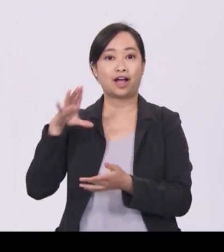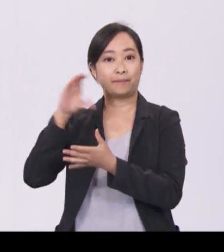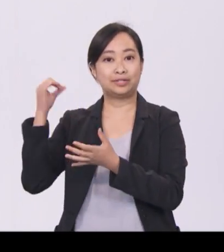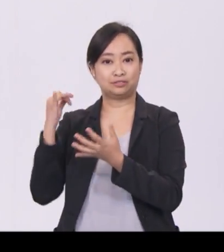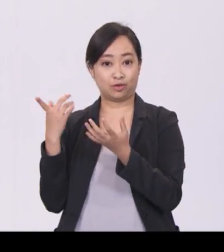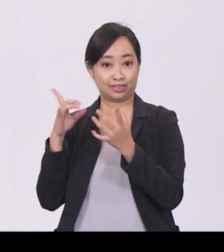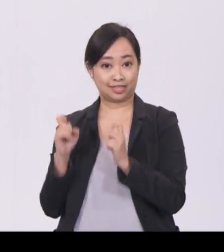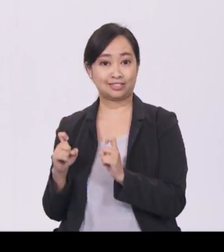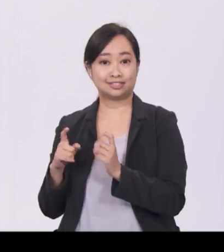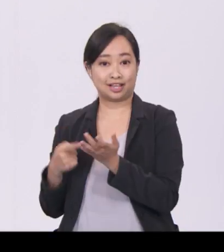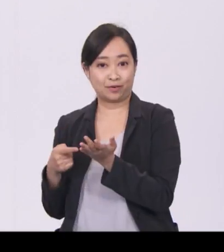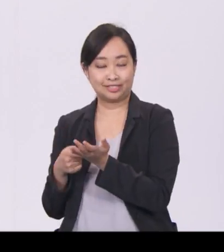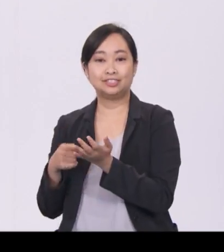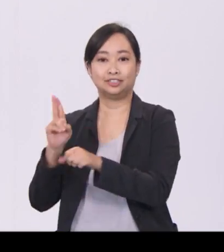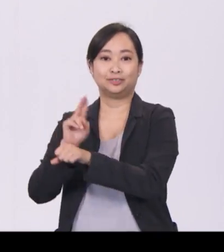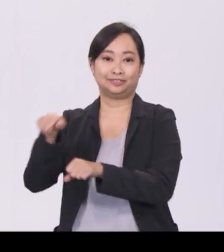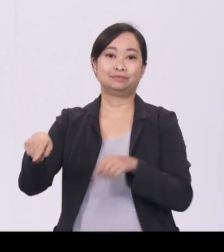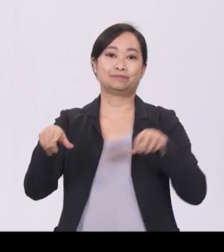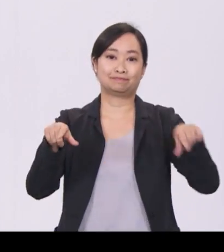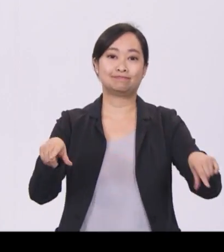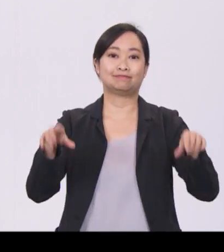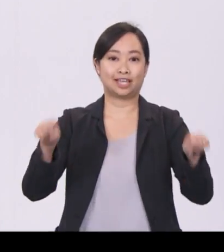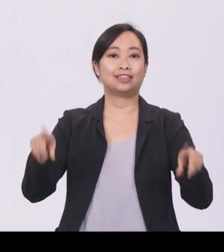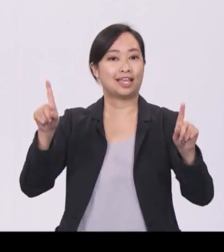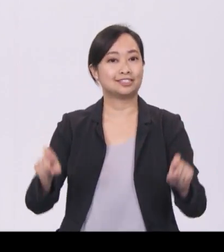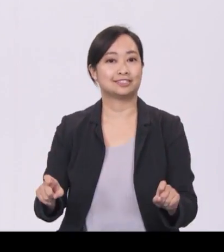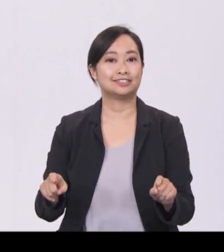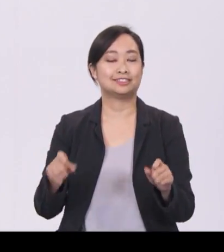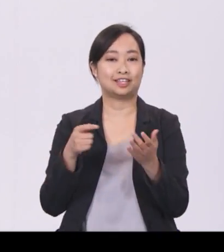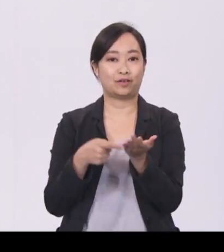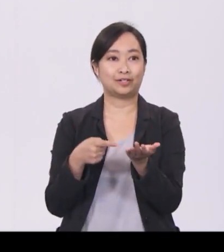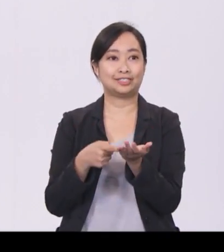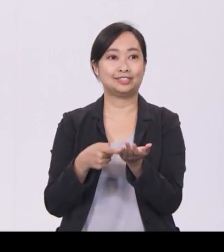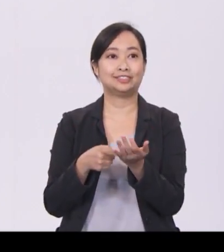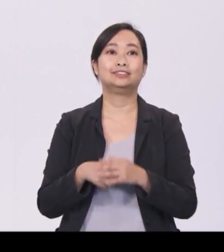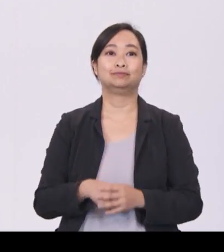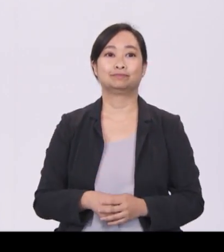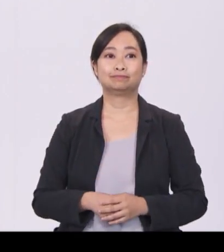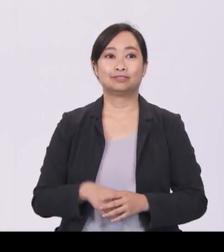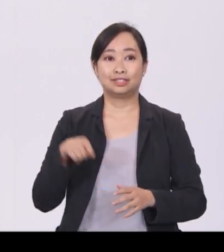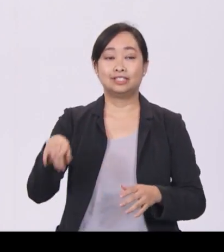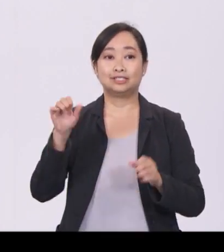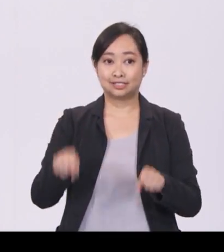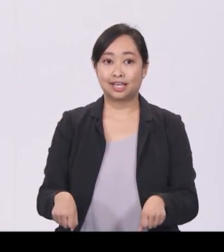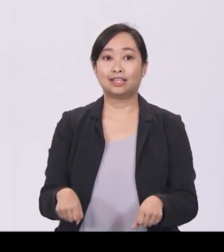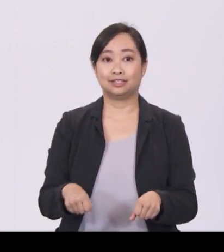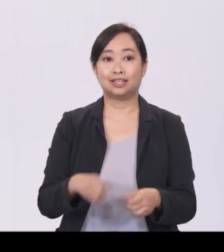The solutions that emerge can be rapidly adopted in other parts of Singapore or even exported overseas.